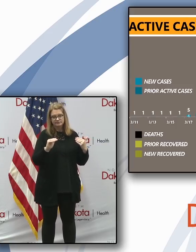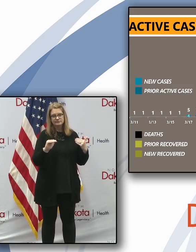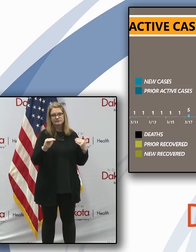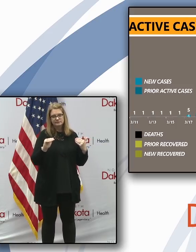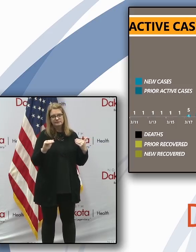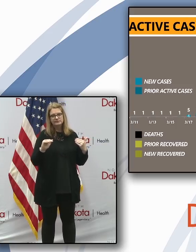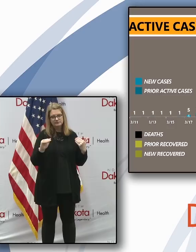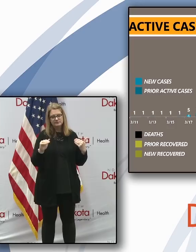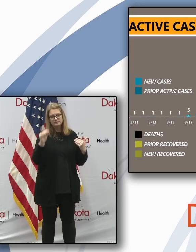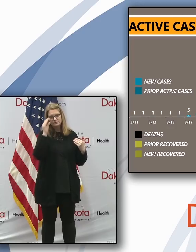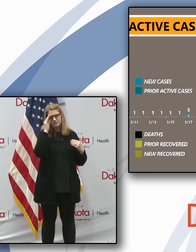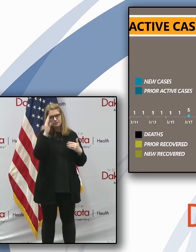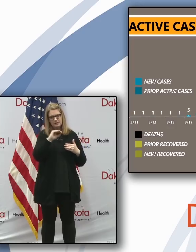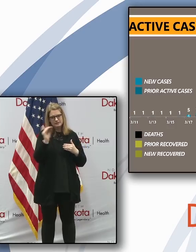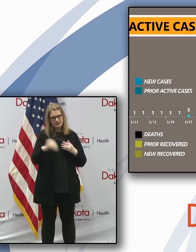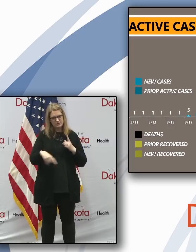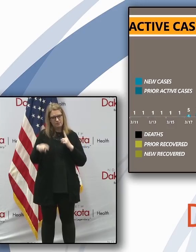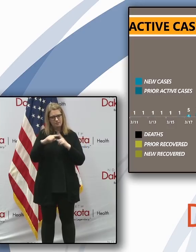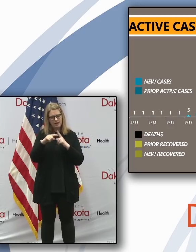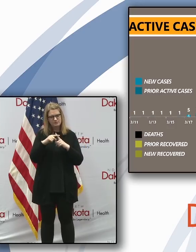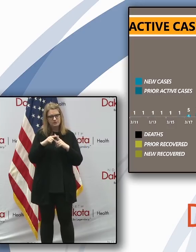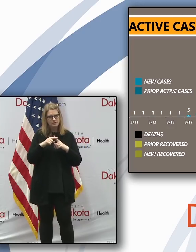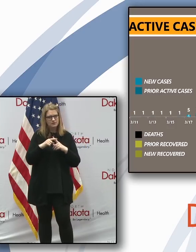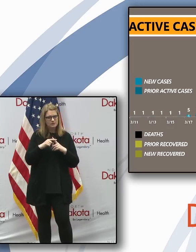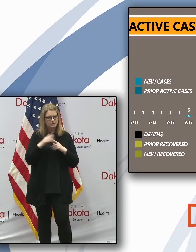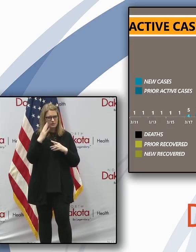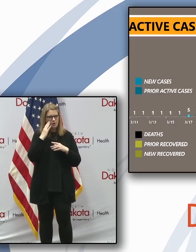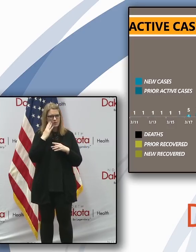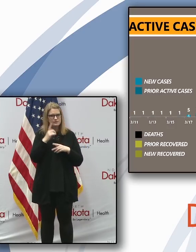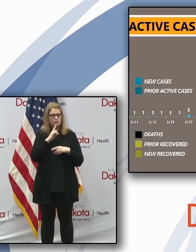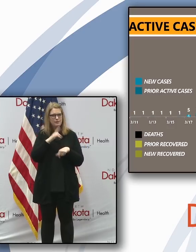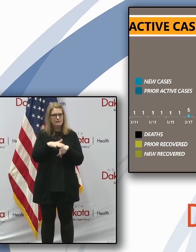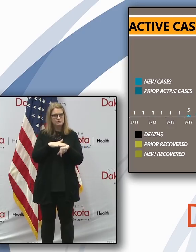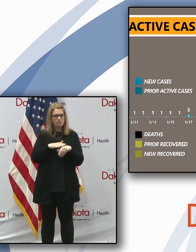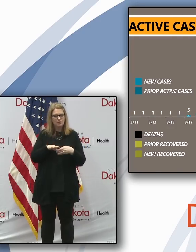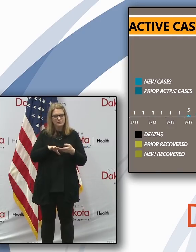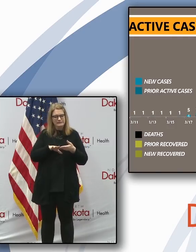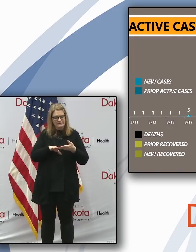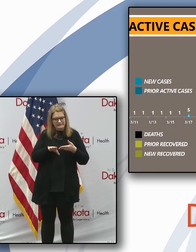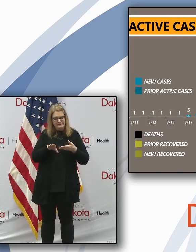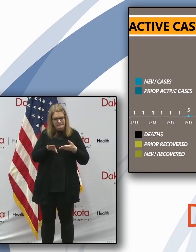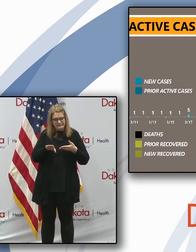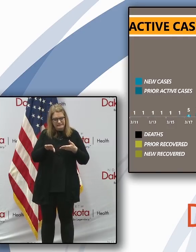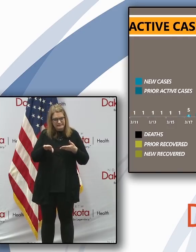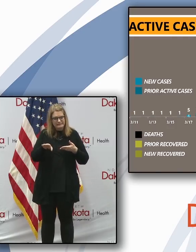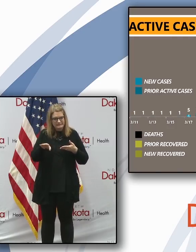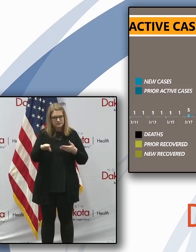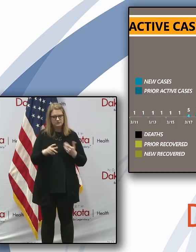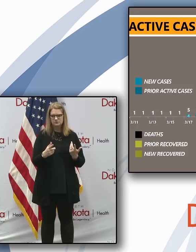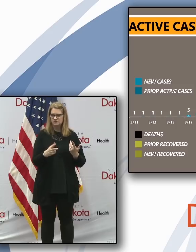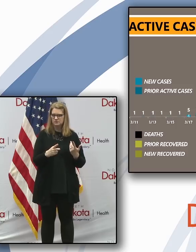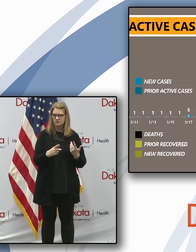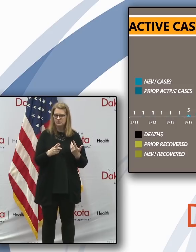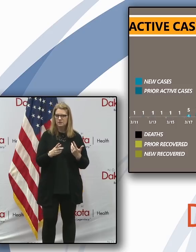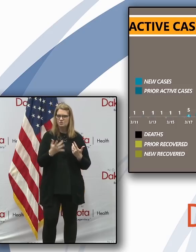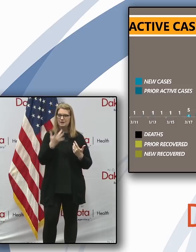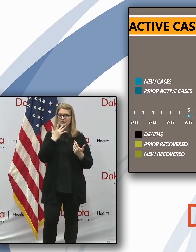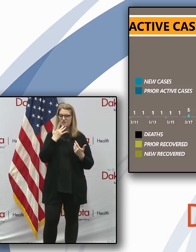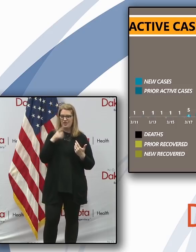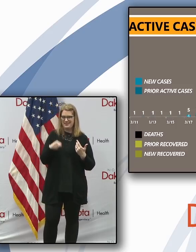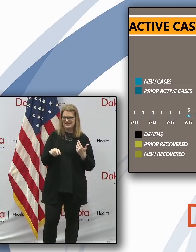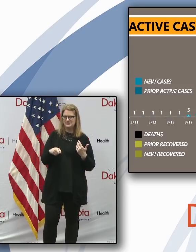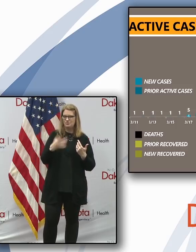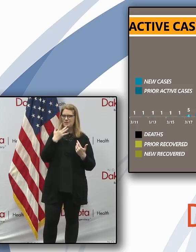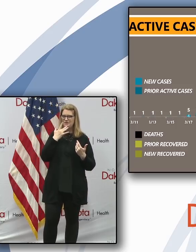and this, you know, slight creeping up of active cases. Again, we like the trend lines that we're at. And